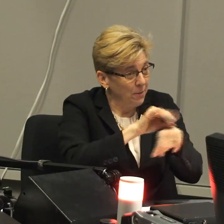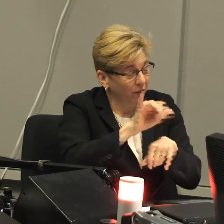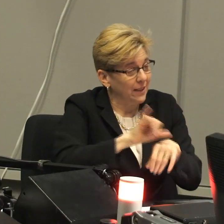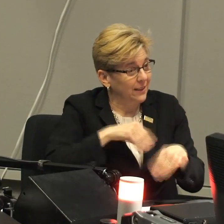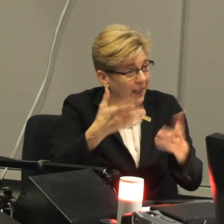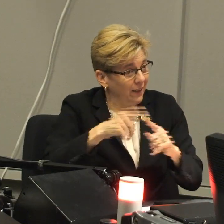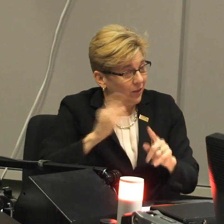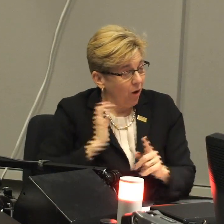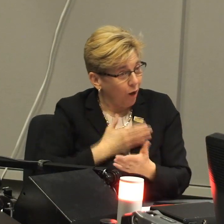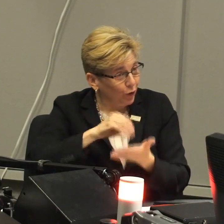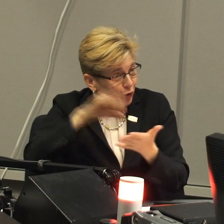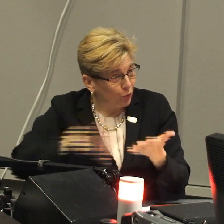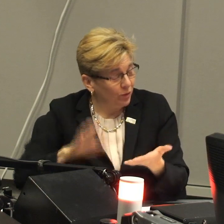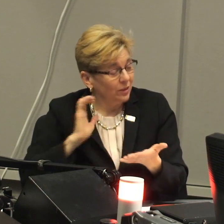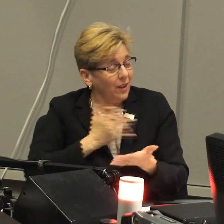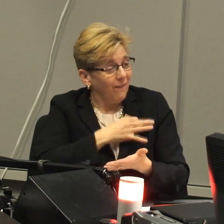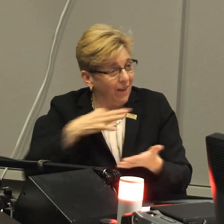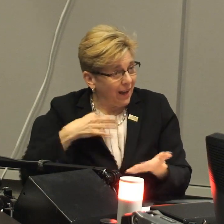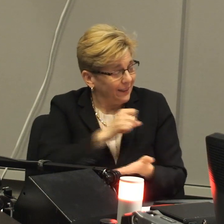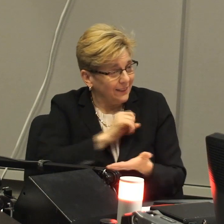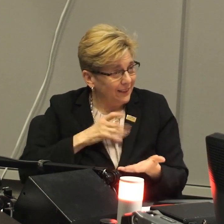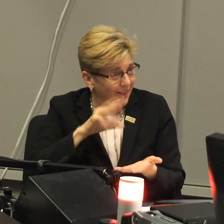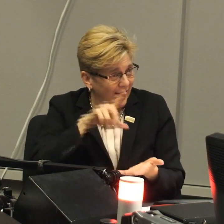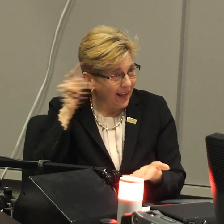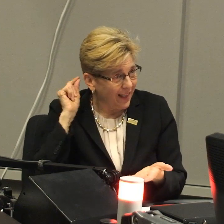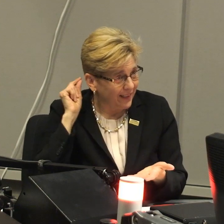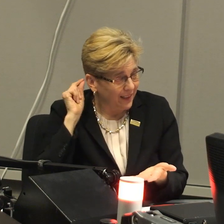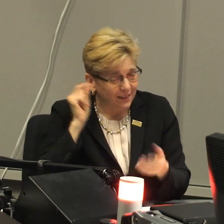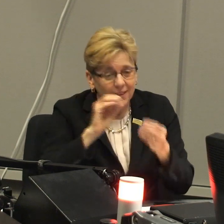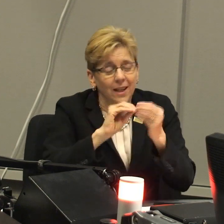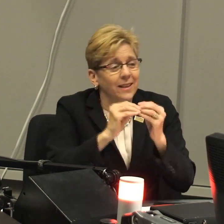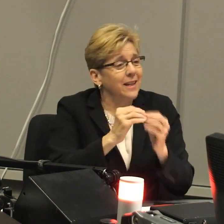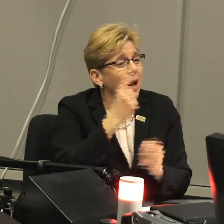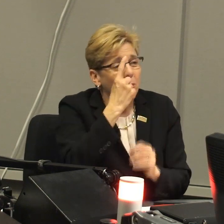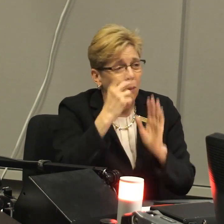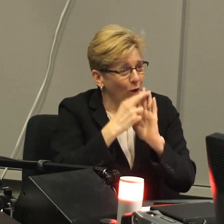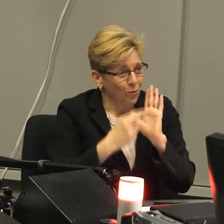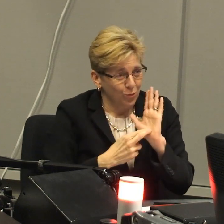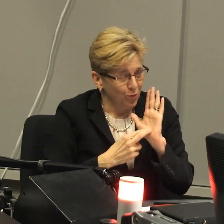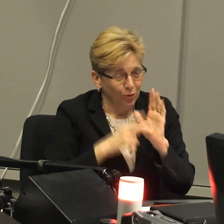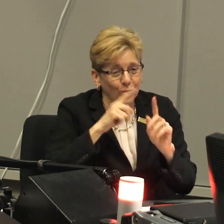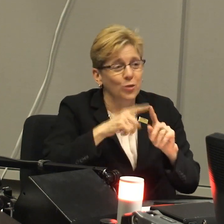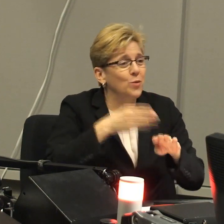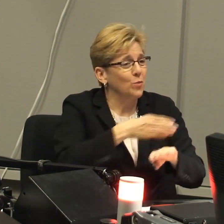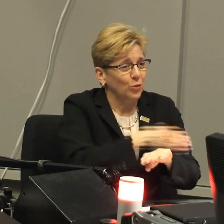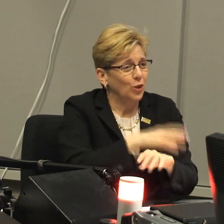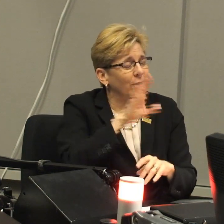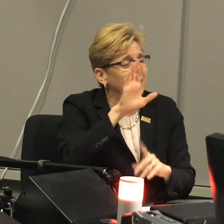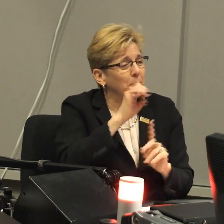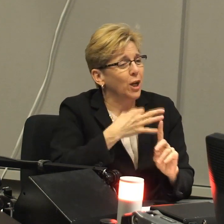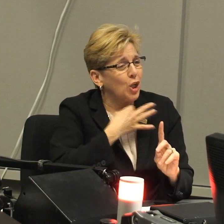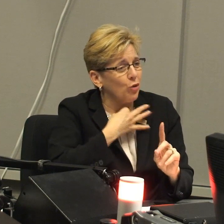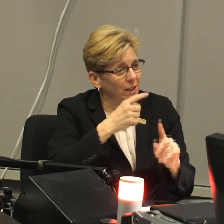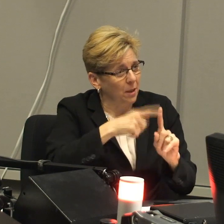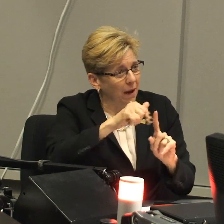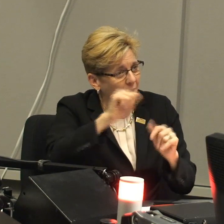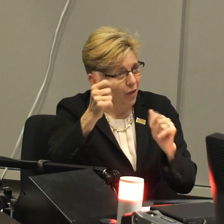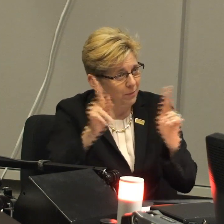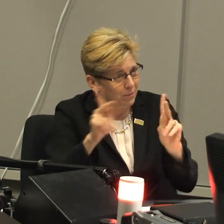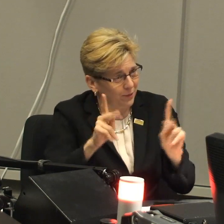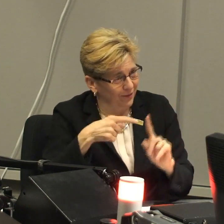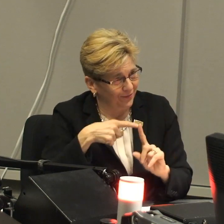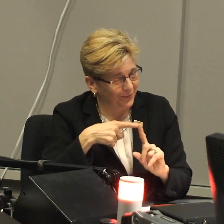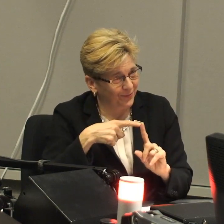Well, I would give the same advice to them as I give to our students and our faculty and staff at Gallaudet. The number one rule in order to